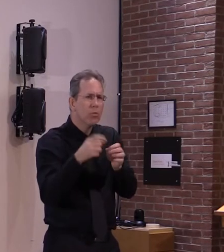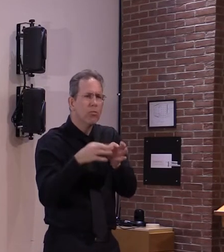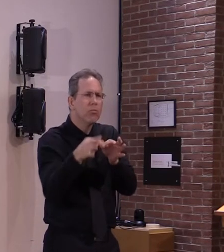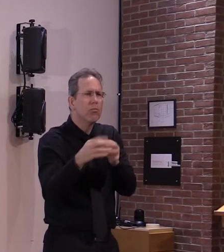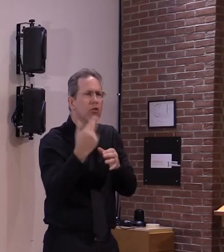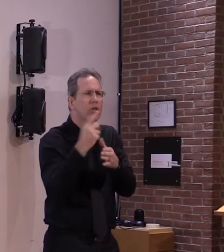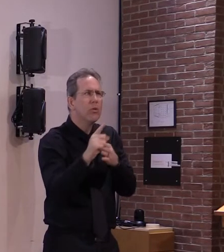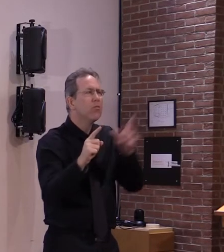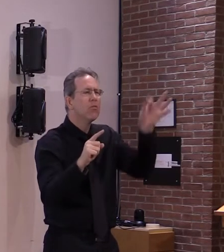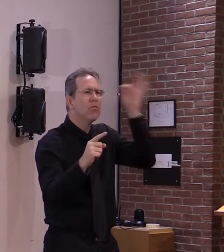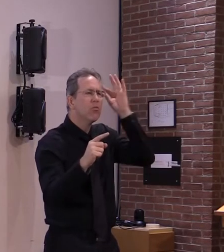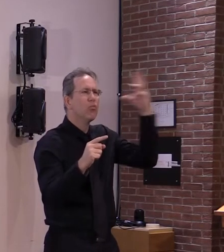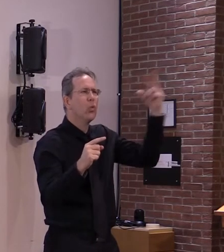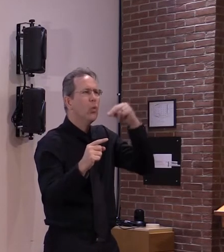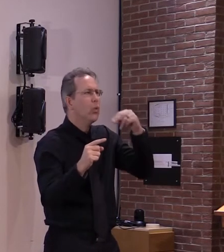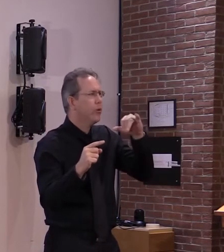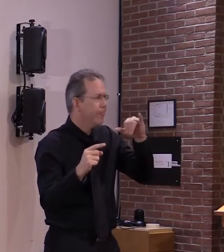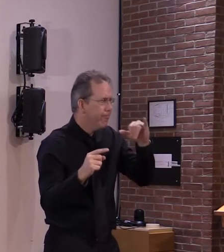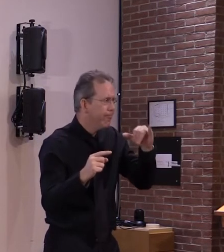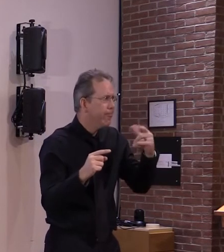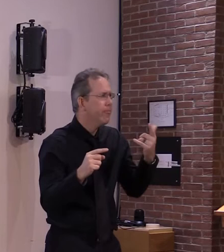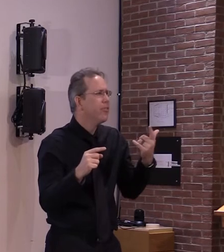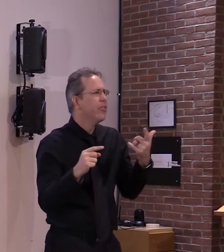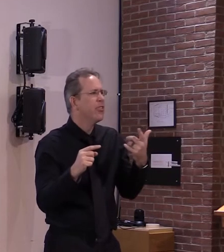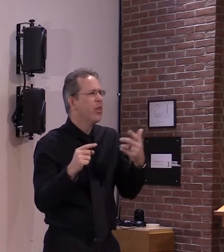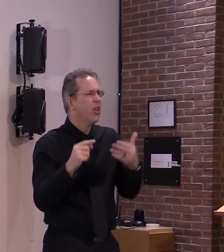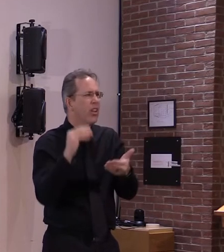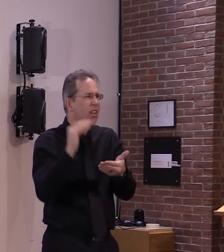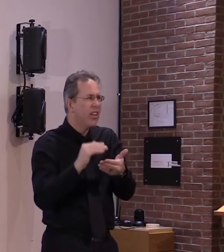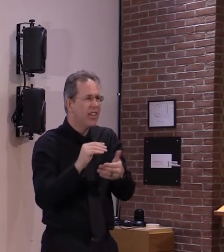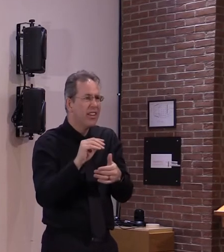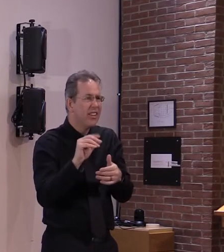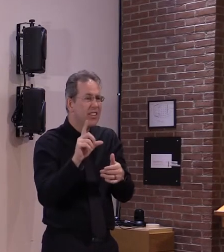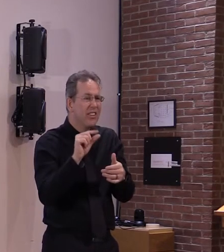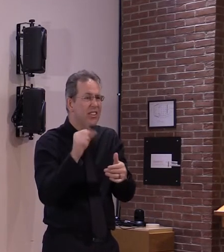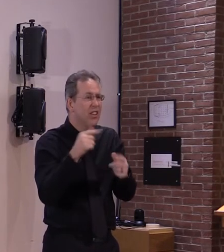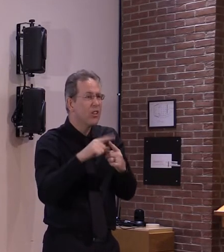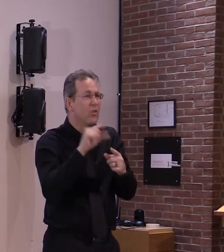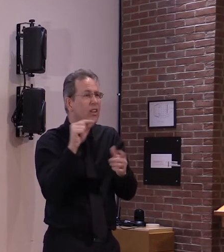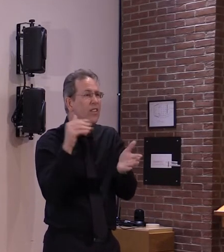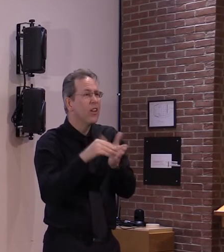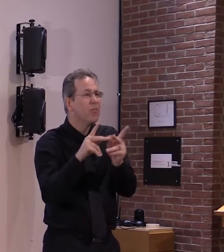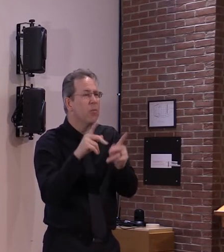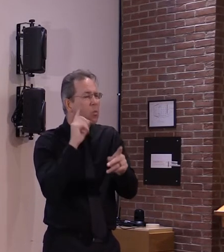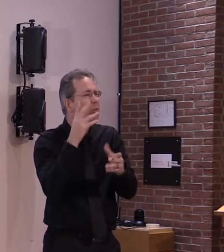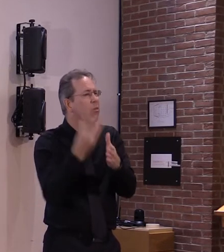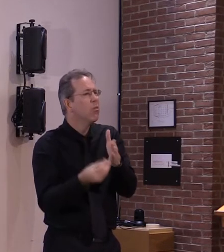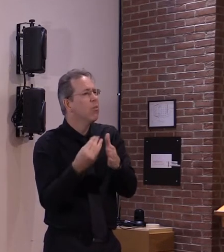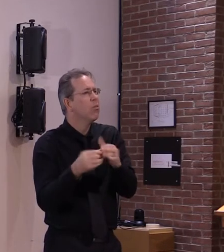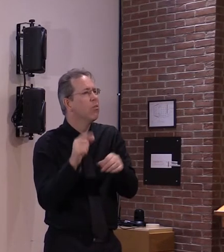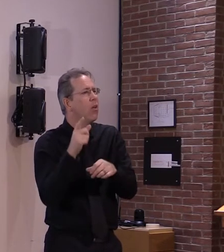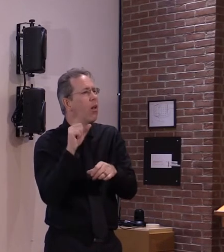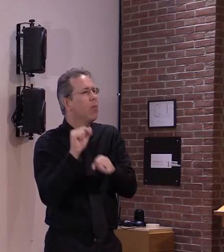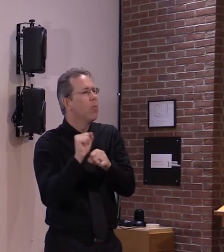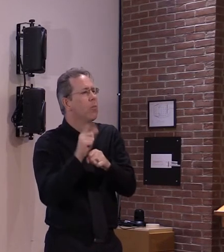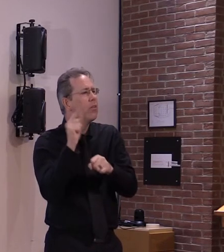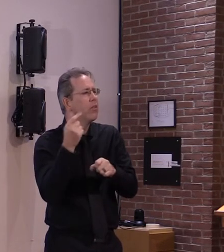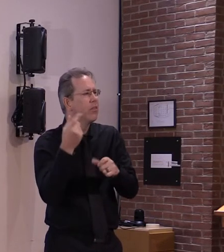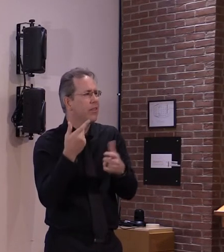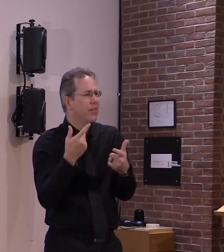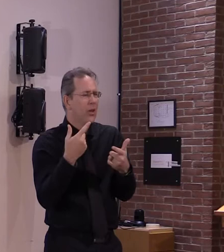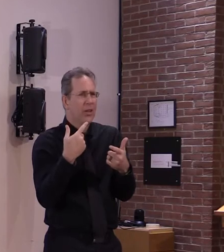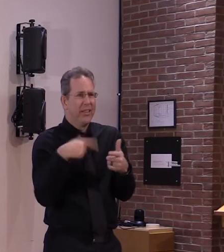which is dramatic and uh would have a devastating effect on uh on those uh enrolled so